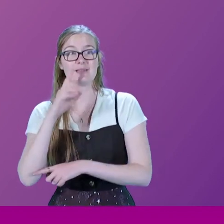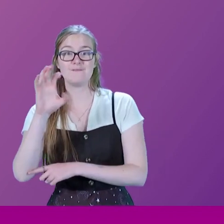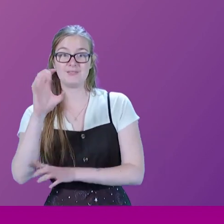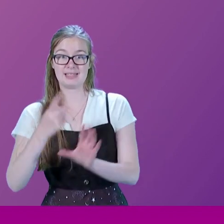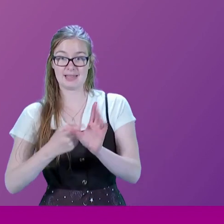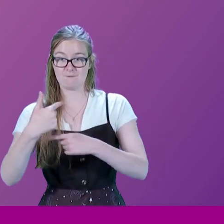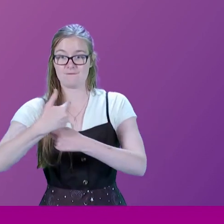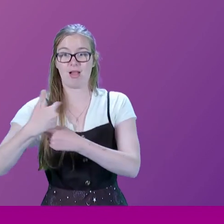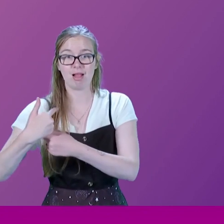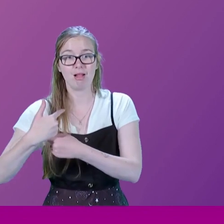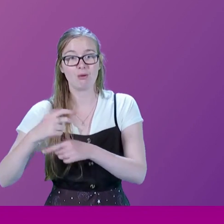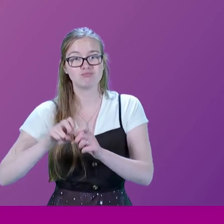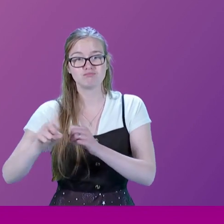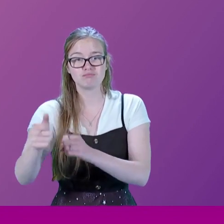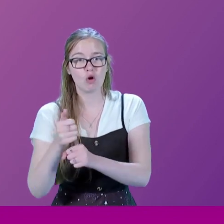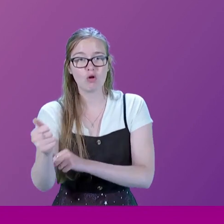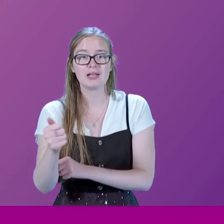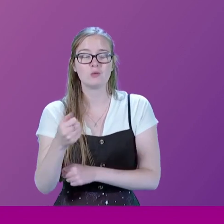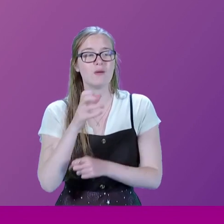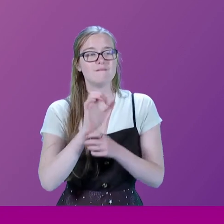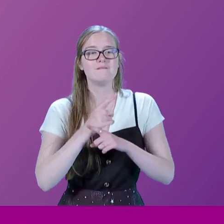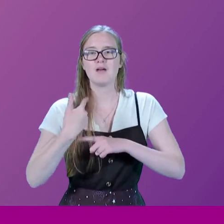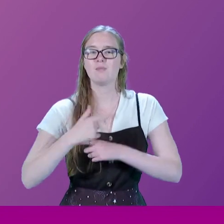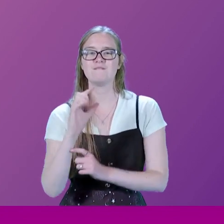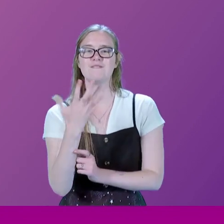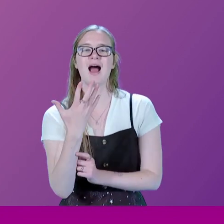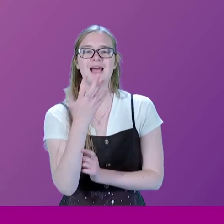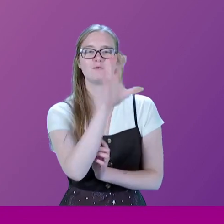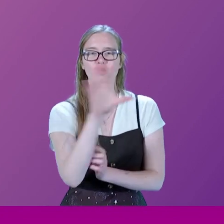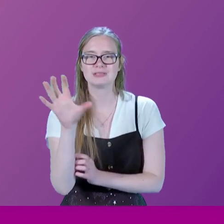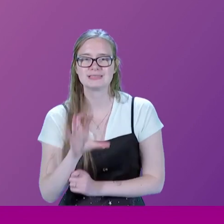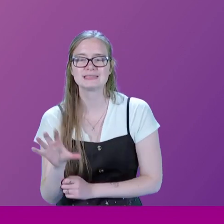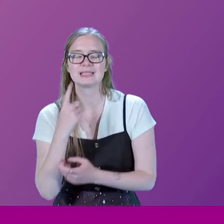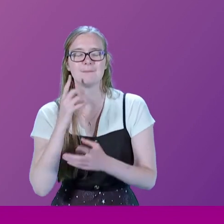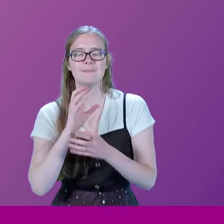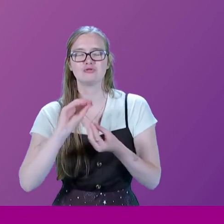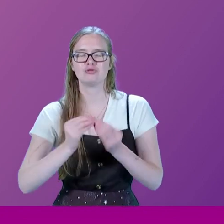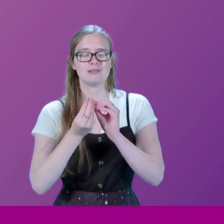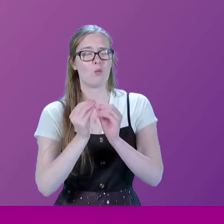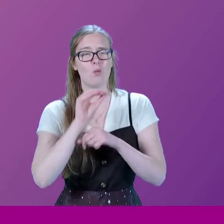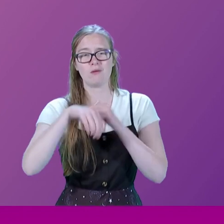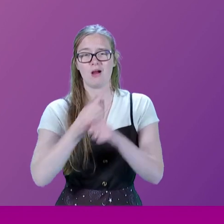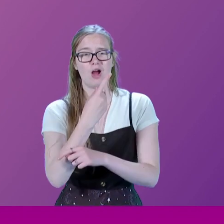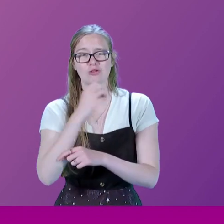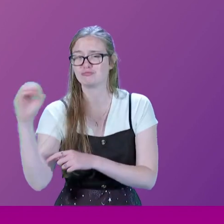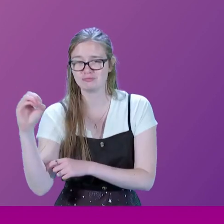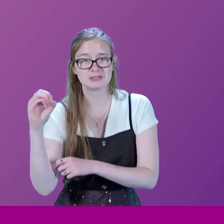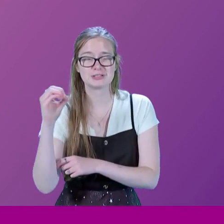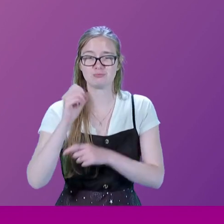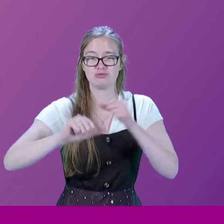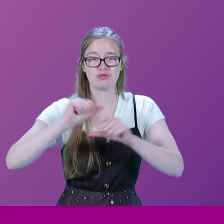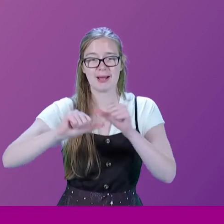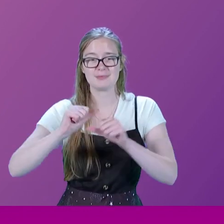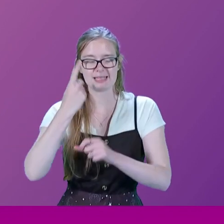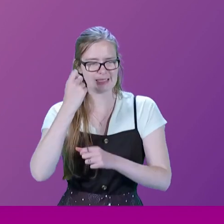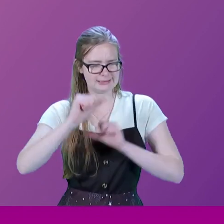year we're filming, and we have filmed on five continents and we have made hundreds of programmes. We can't even count the